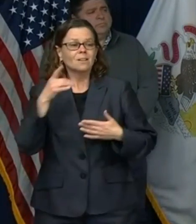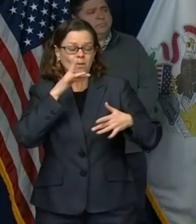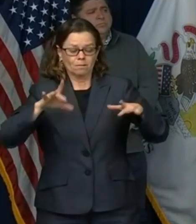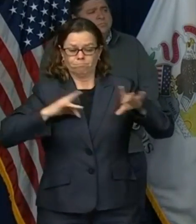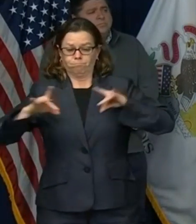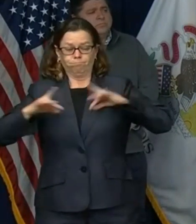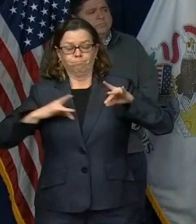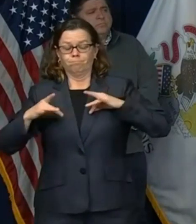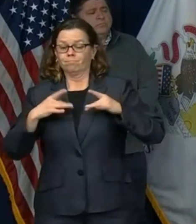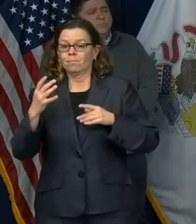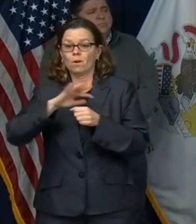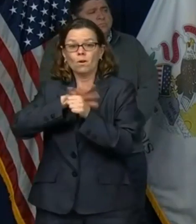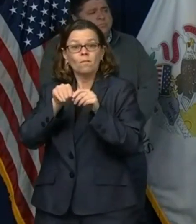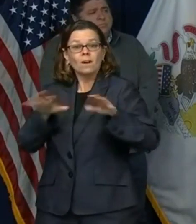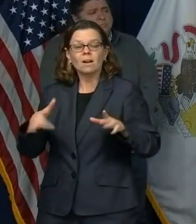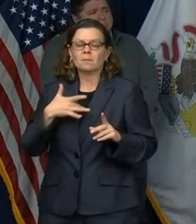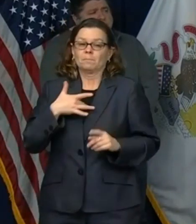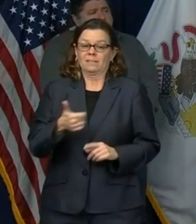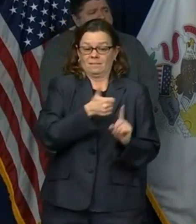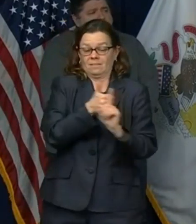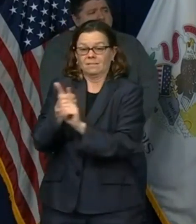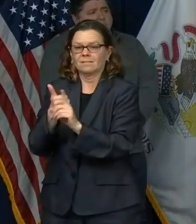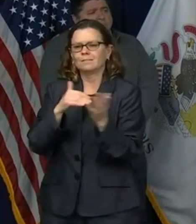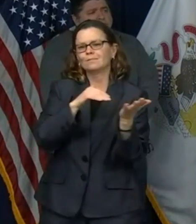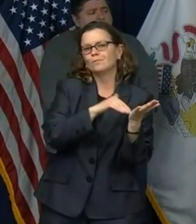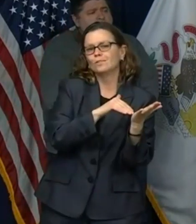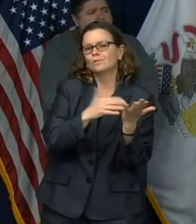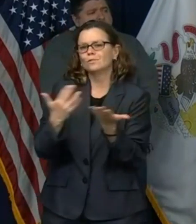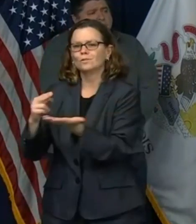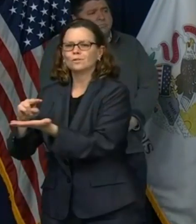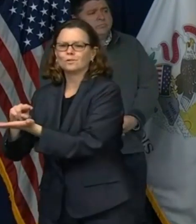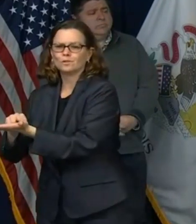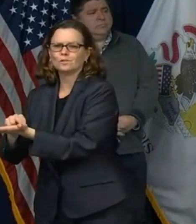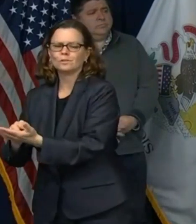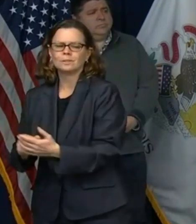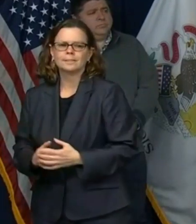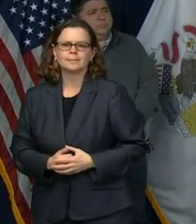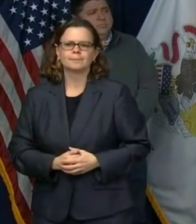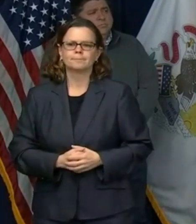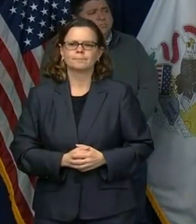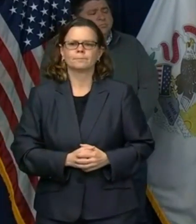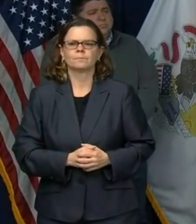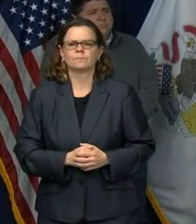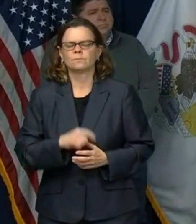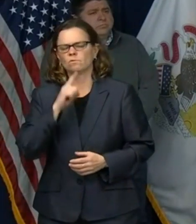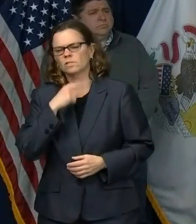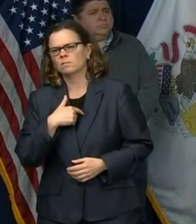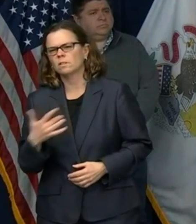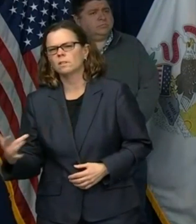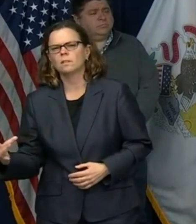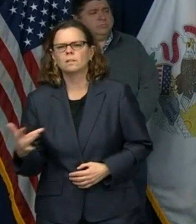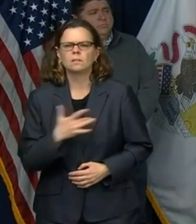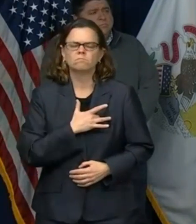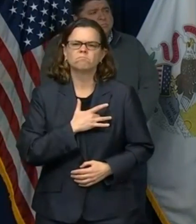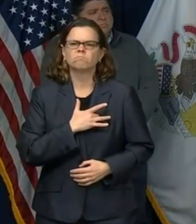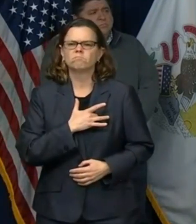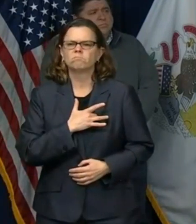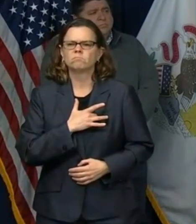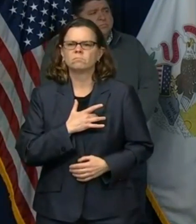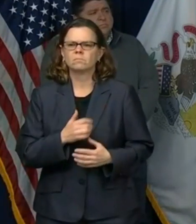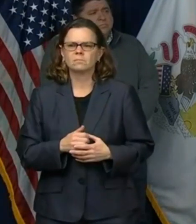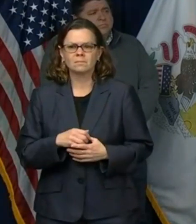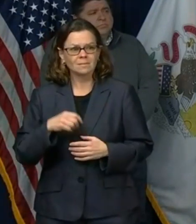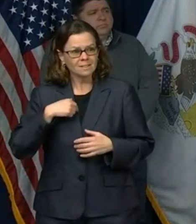It's a sad and sobering truth that the people who are doing the most to protect the society as a whole